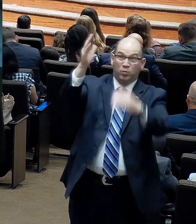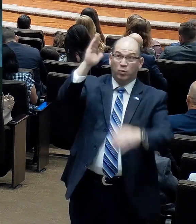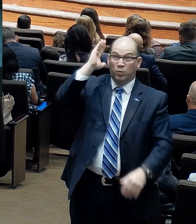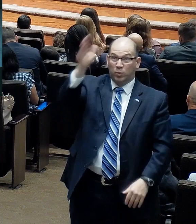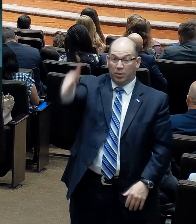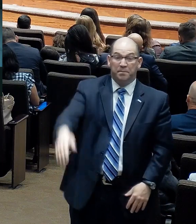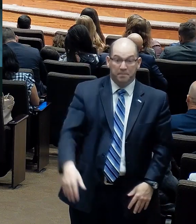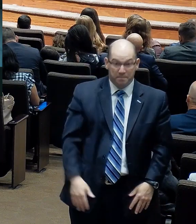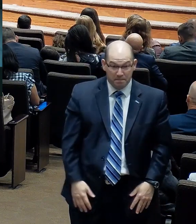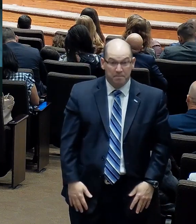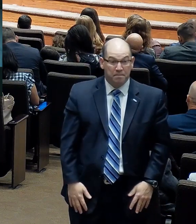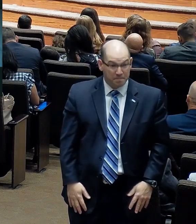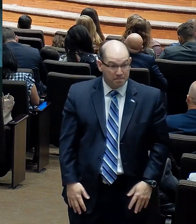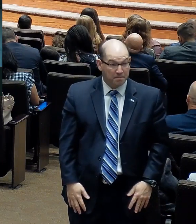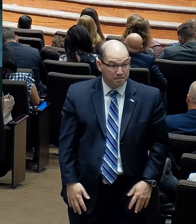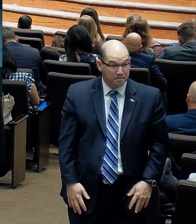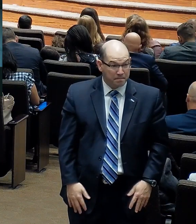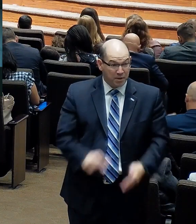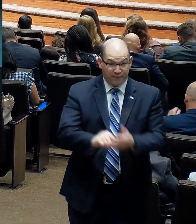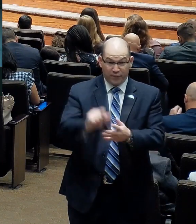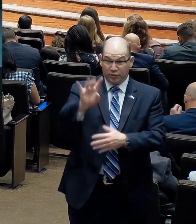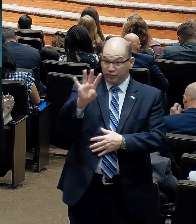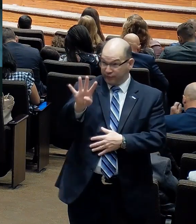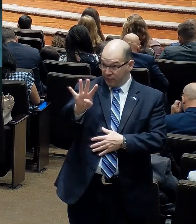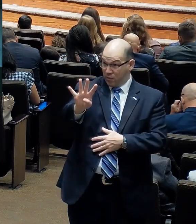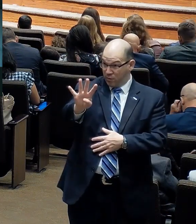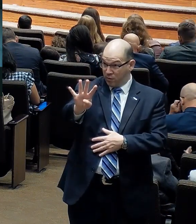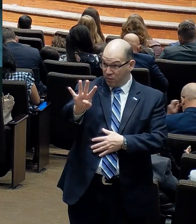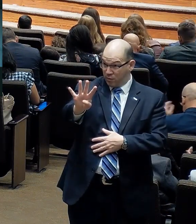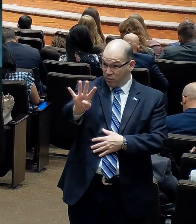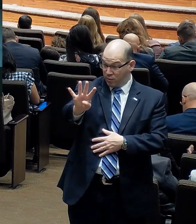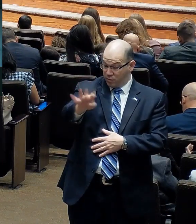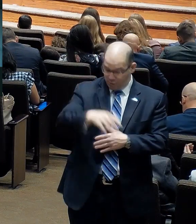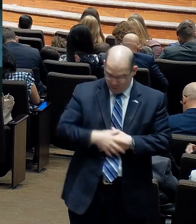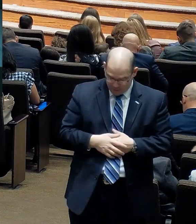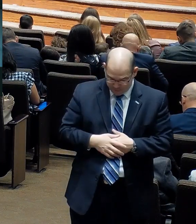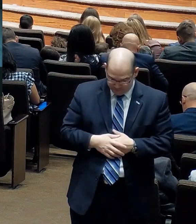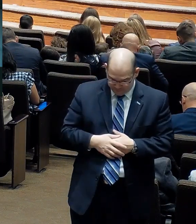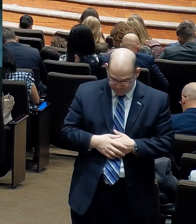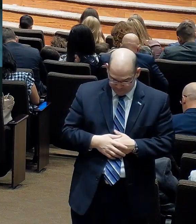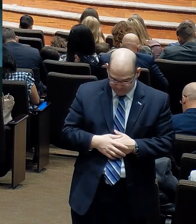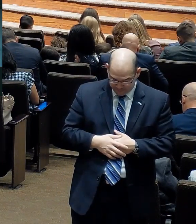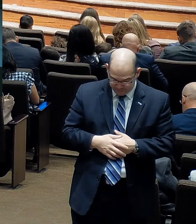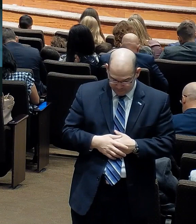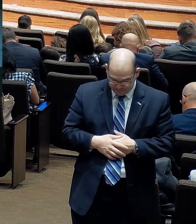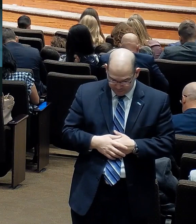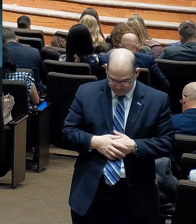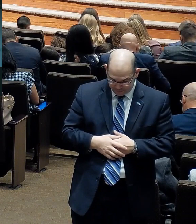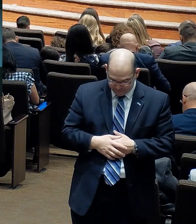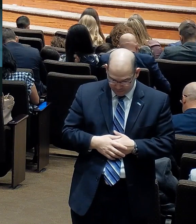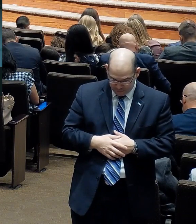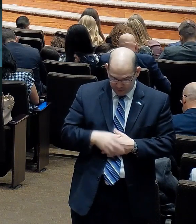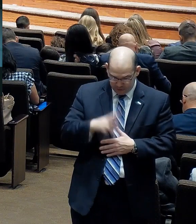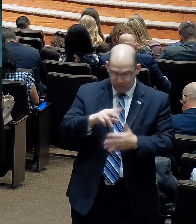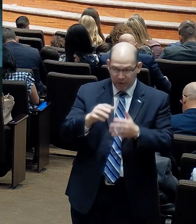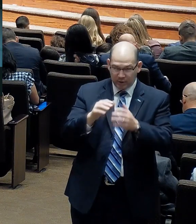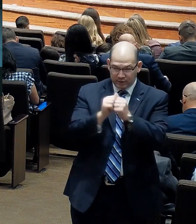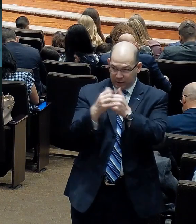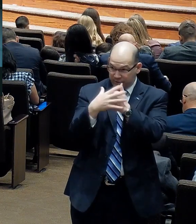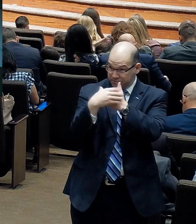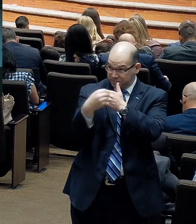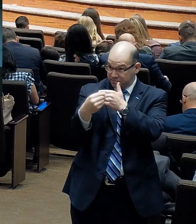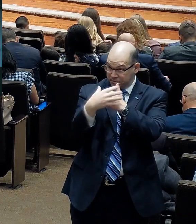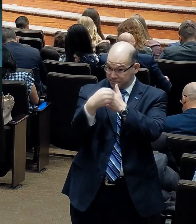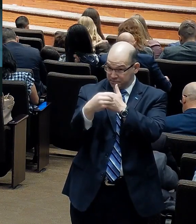Would you see verse number four? want you to read verse four aloud, please. John 11, verse number four. Let's read it aloud. Ready? Begin. When